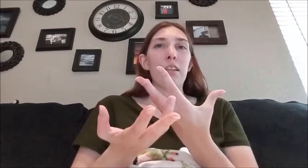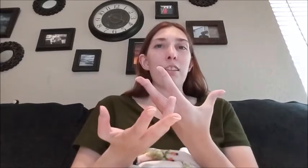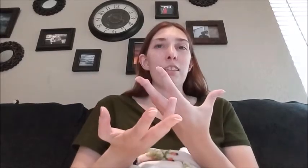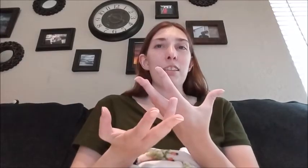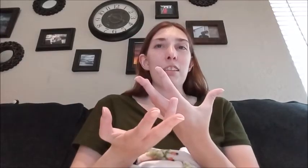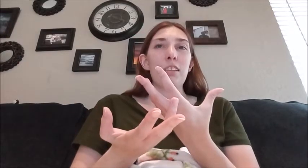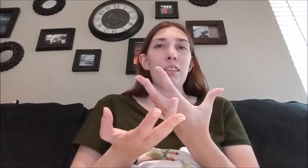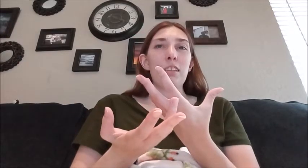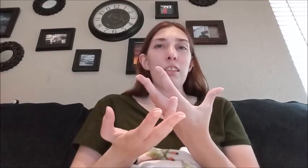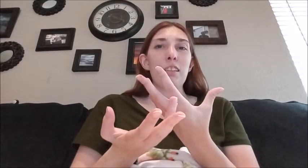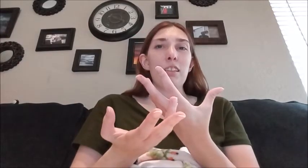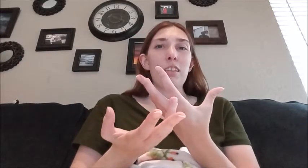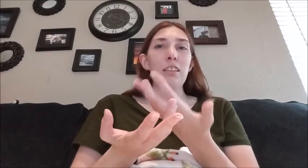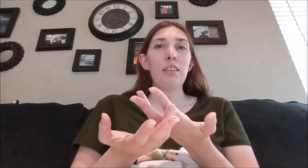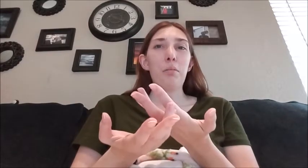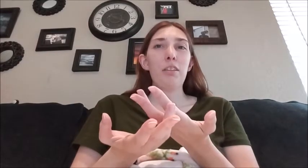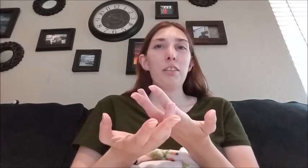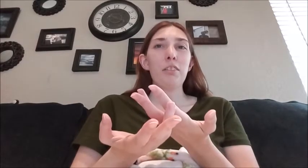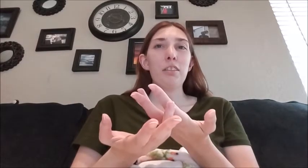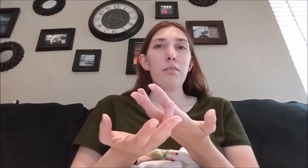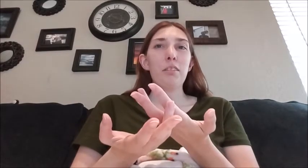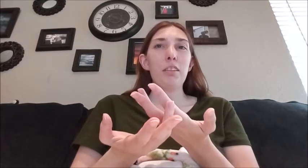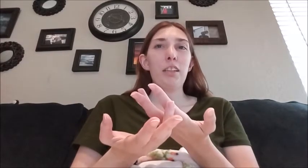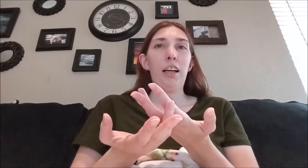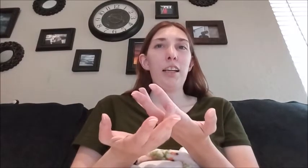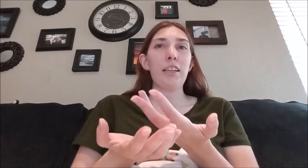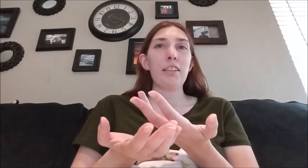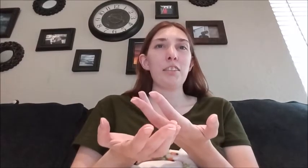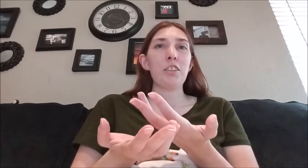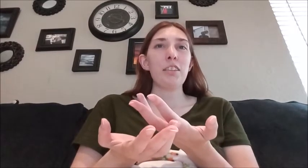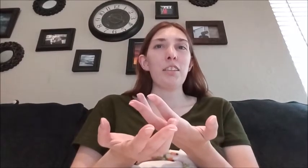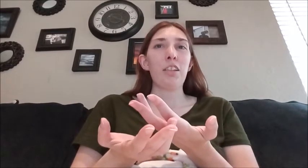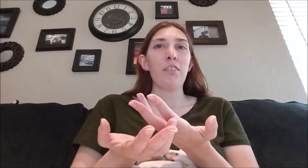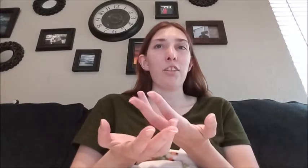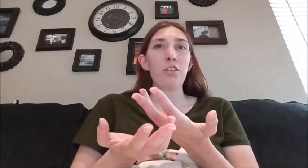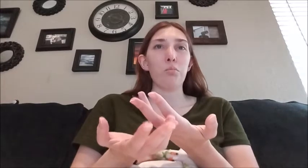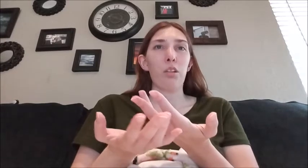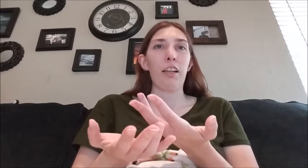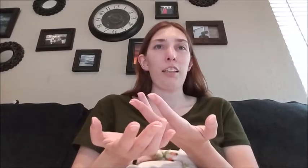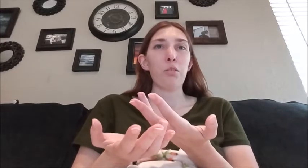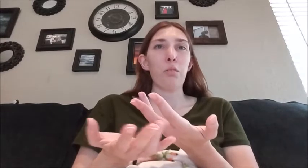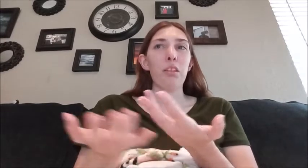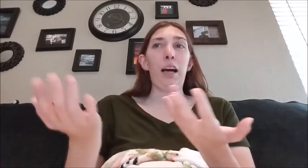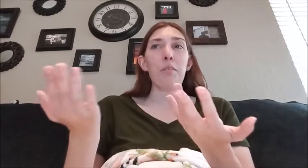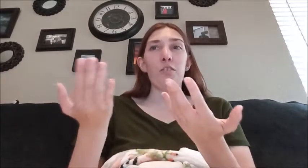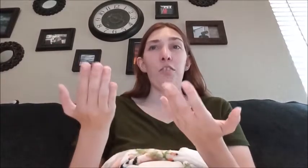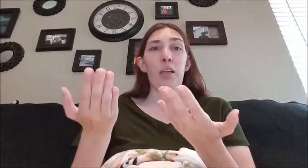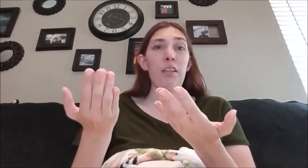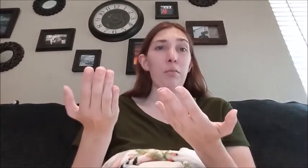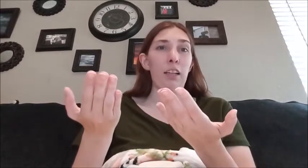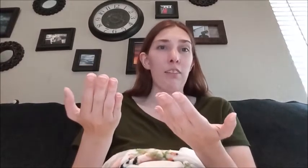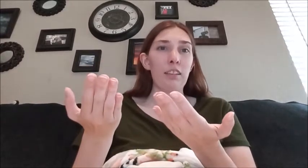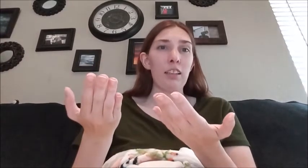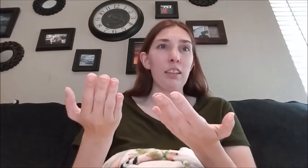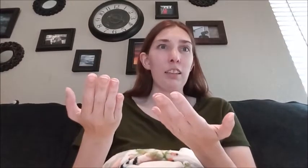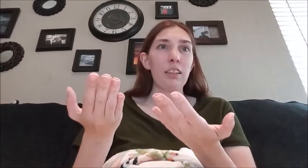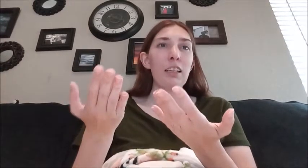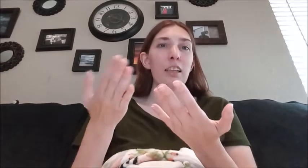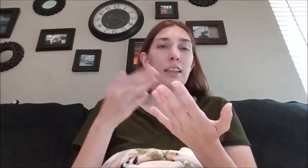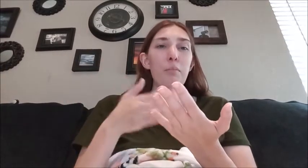like apparently I there's a chance I could have acute bronchitis with how much phlegm that I've been having lately like the